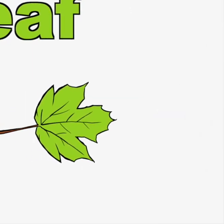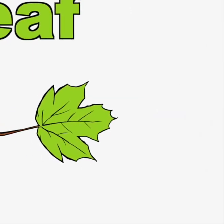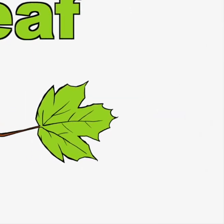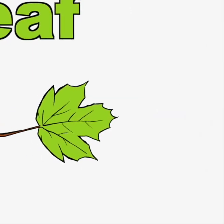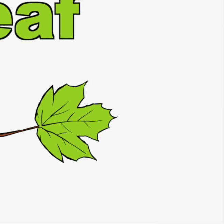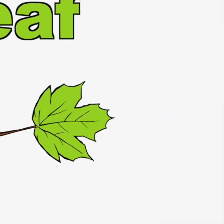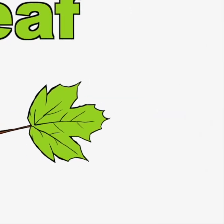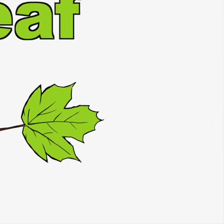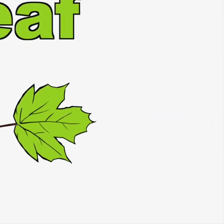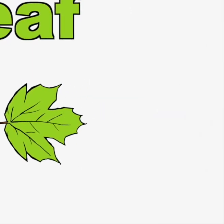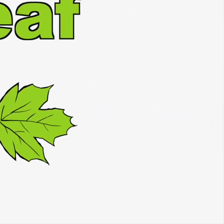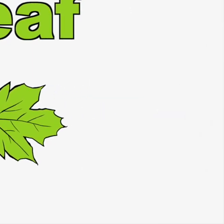Leaf